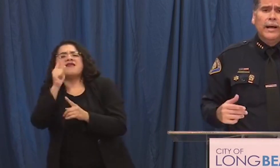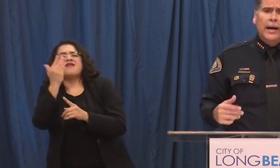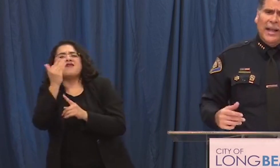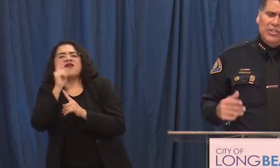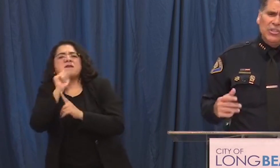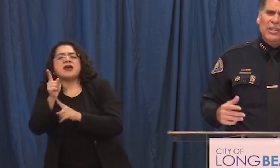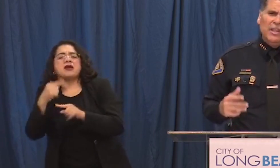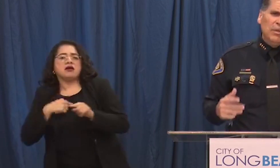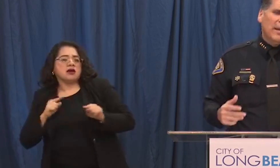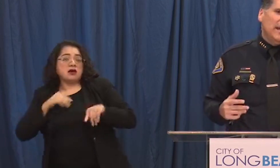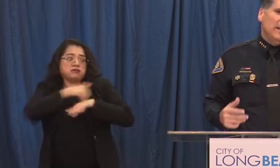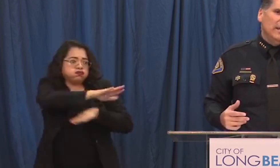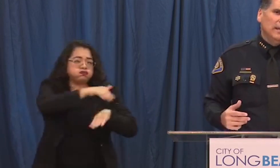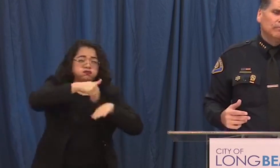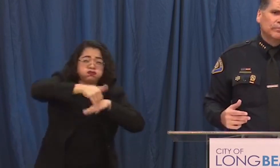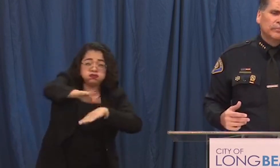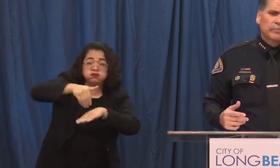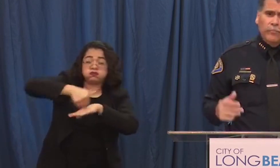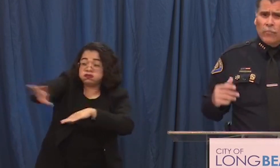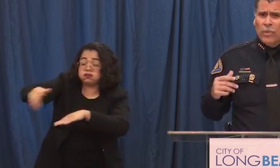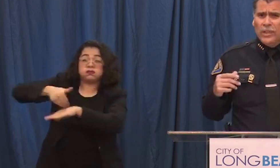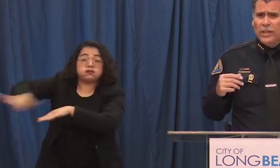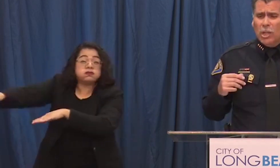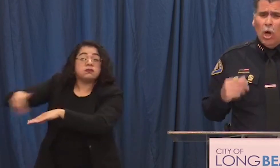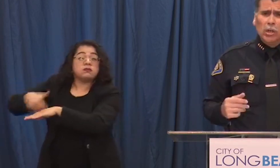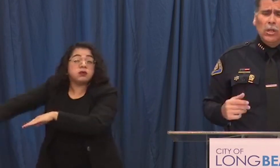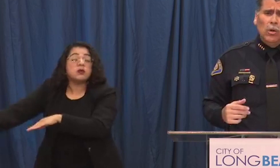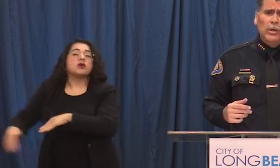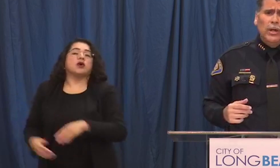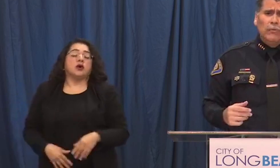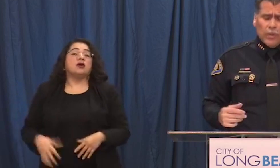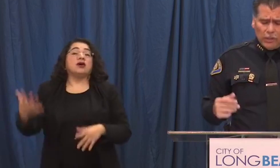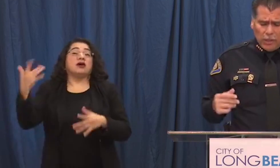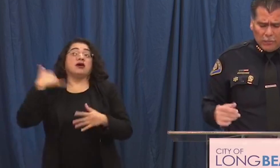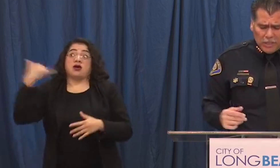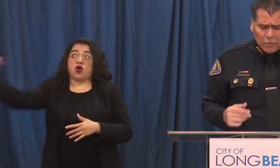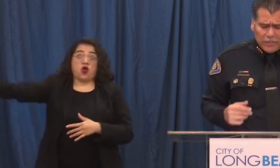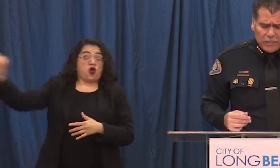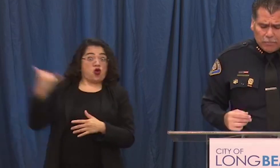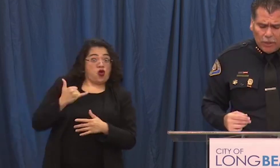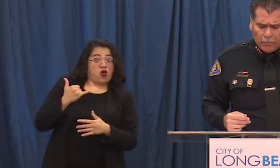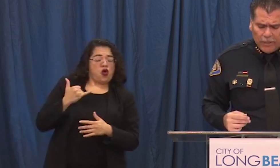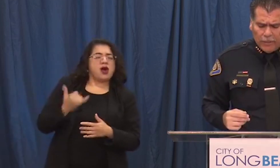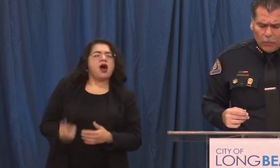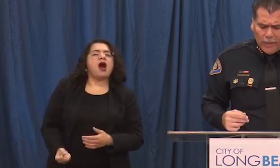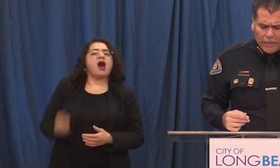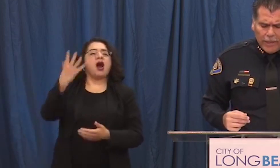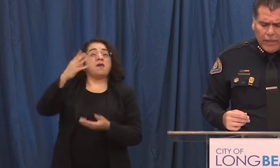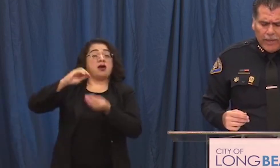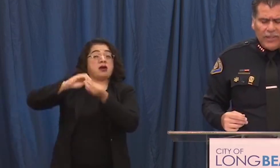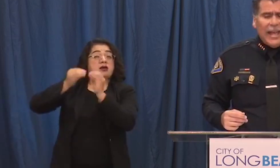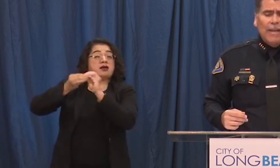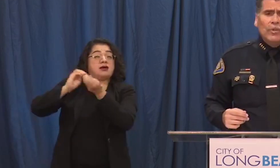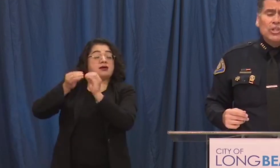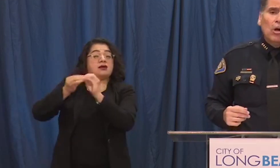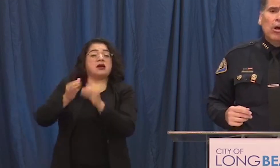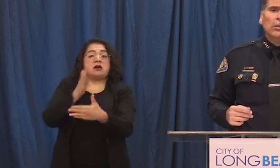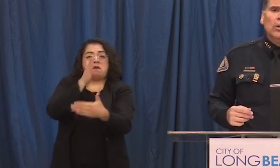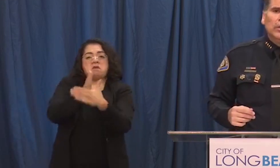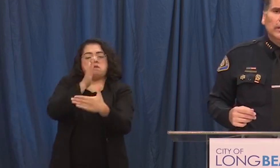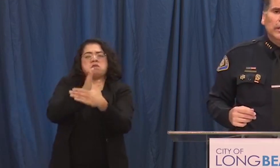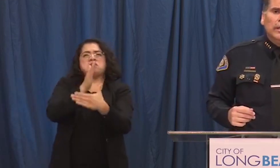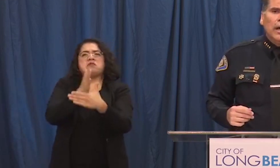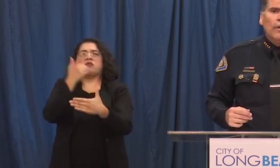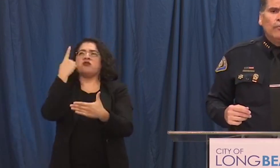uh and just to give you an idea the call load for the Long Beach Police Department went the average